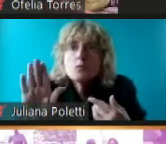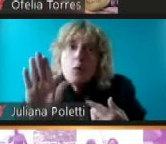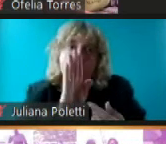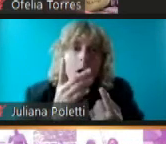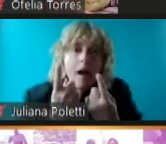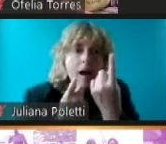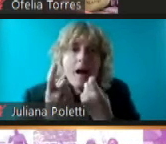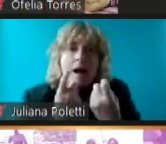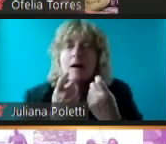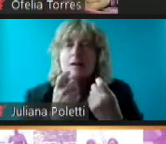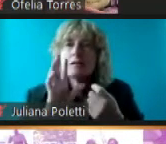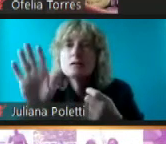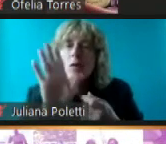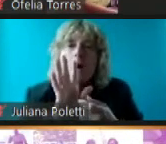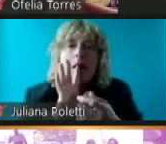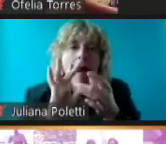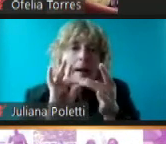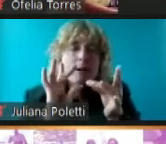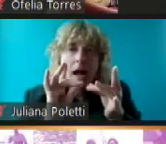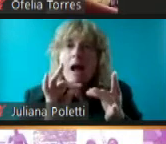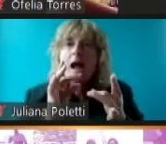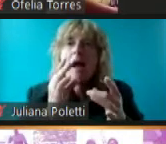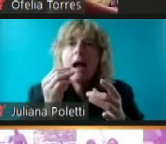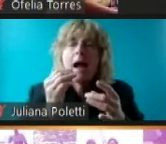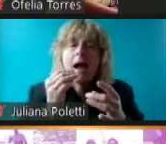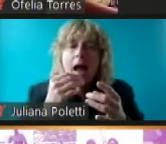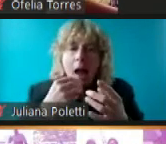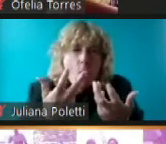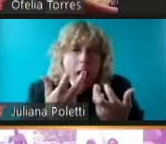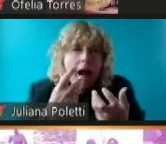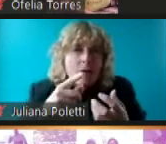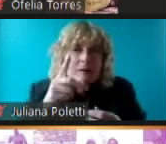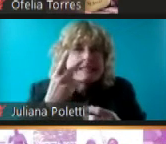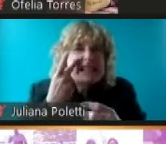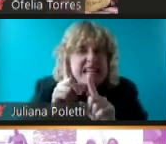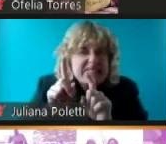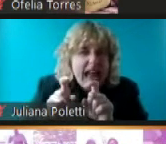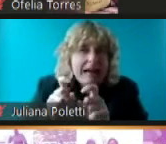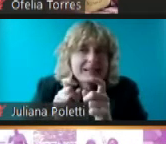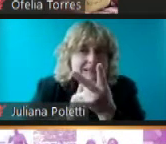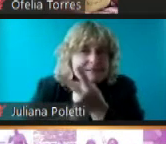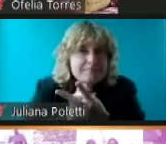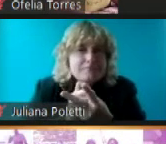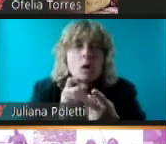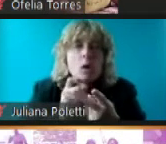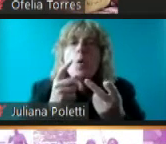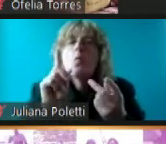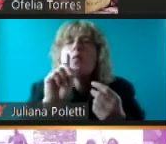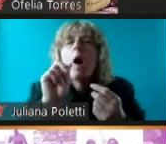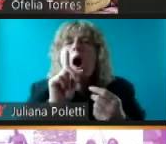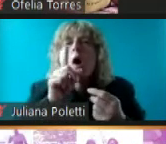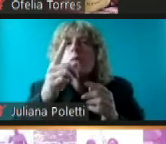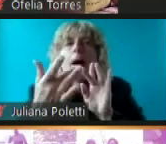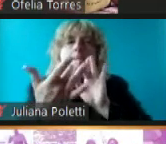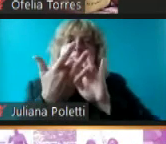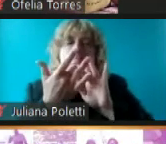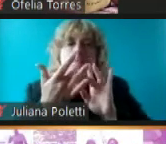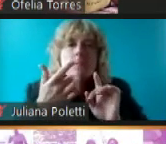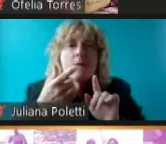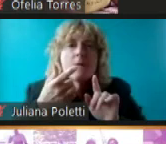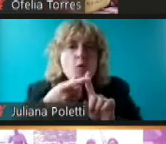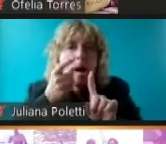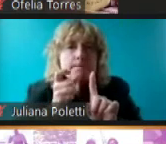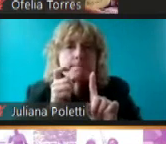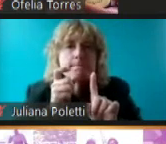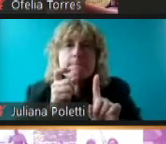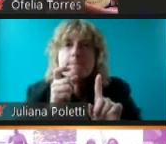on their toes why don't you drop in the chat right now um where you're joining us from today and and